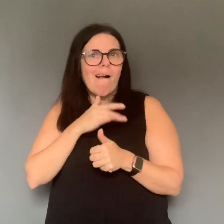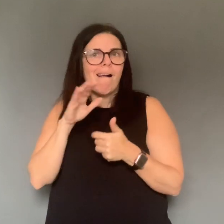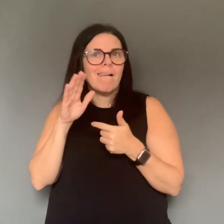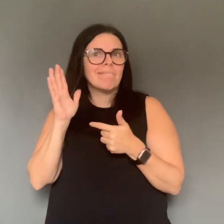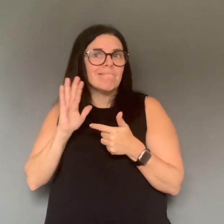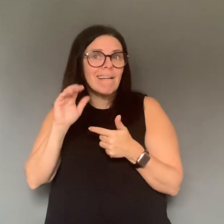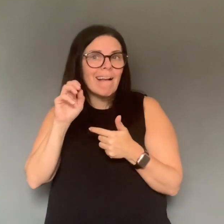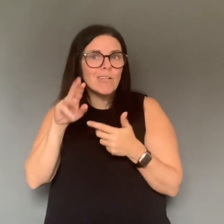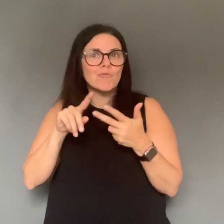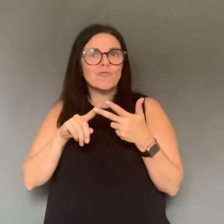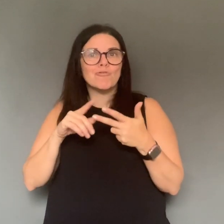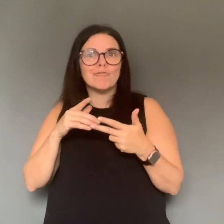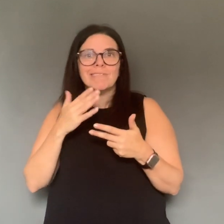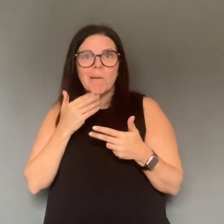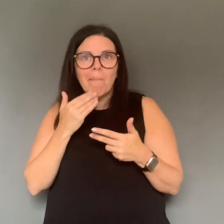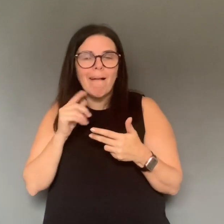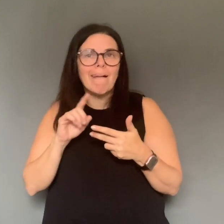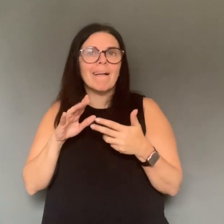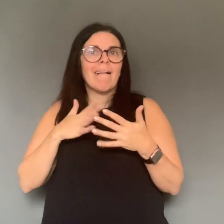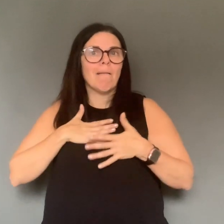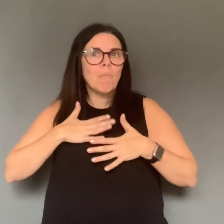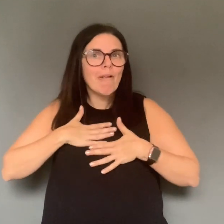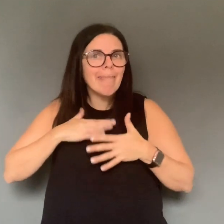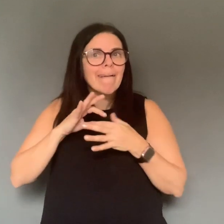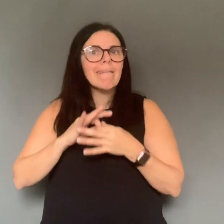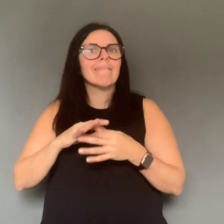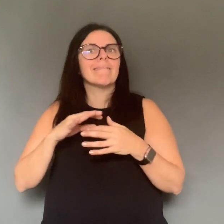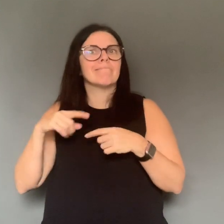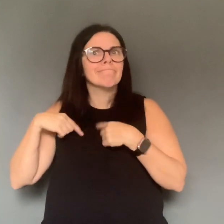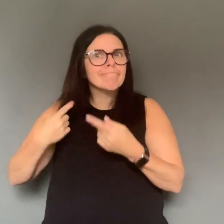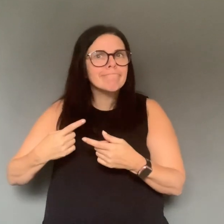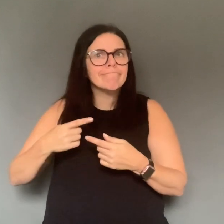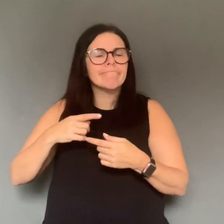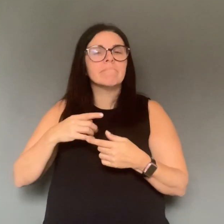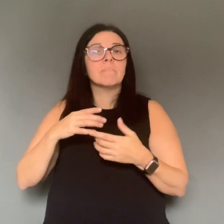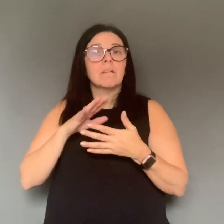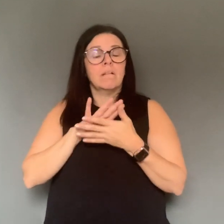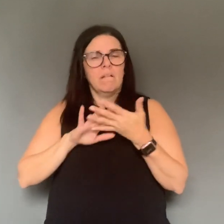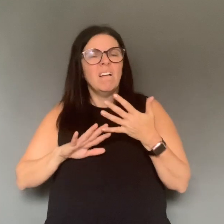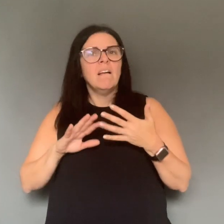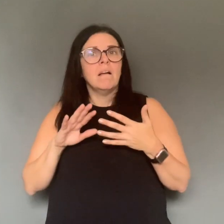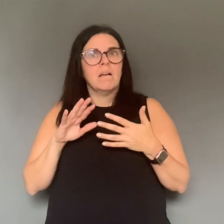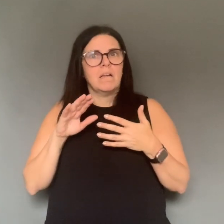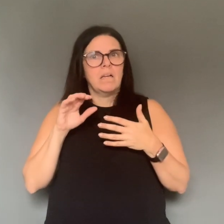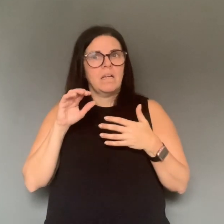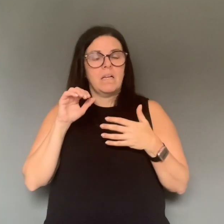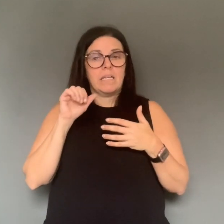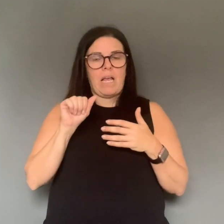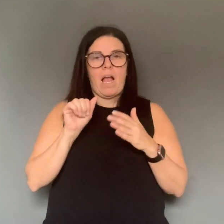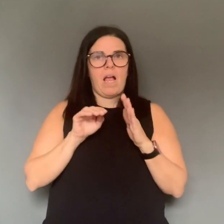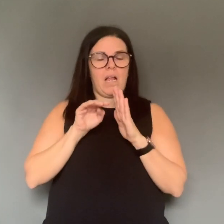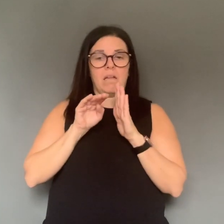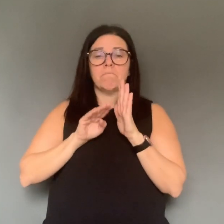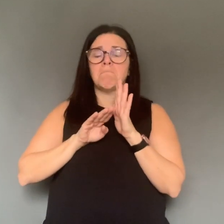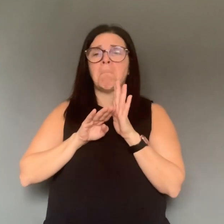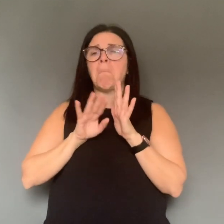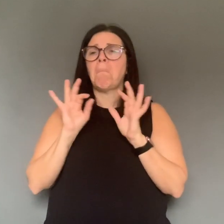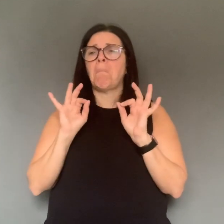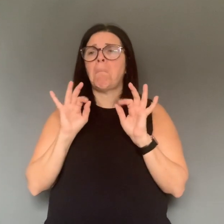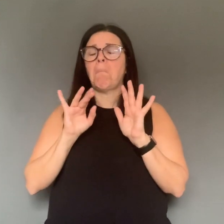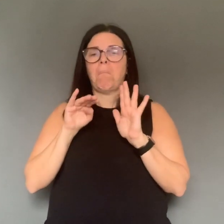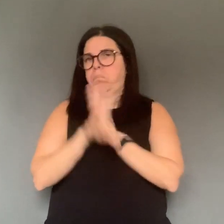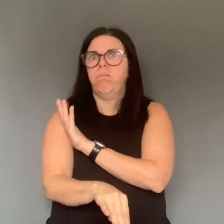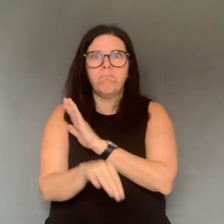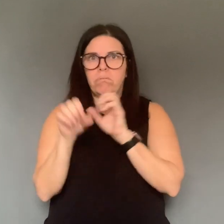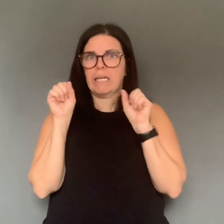old. So people can just quickly go from one end of the spectrum to the other. So if their symptoms are getting worse